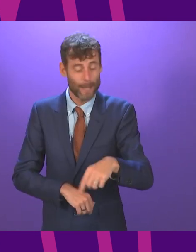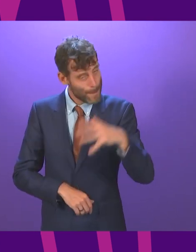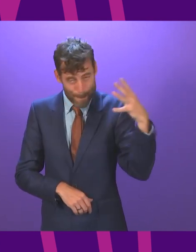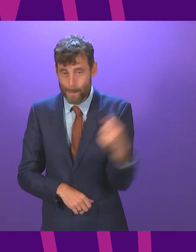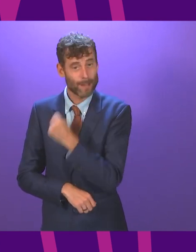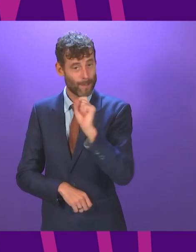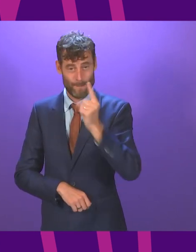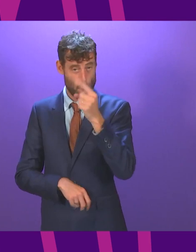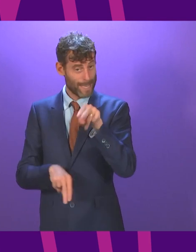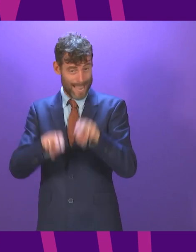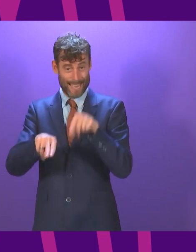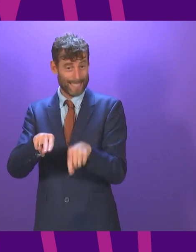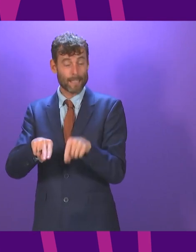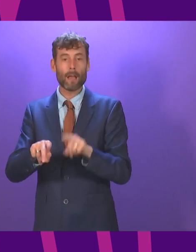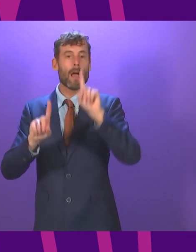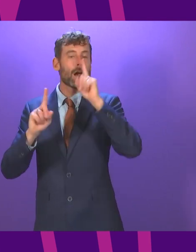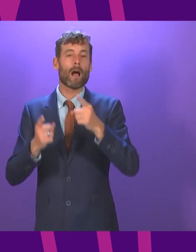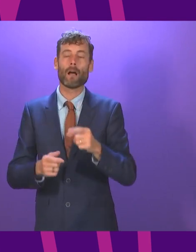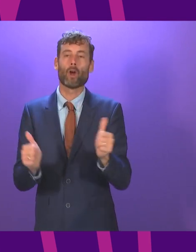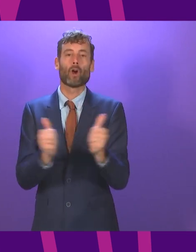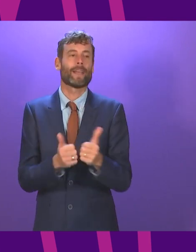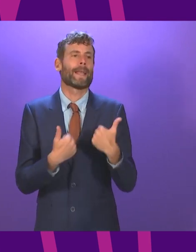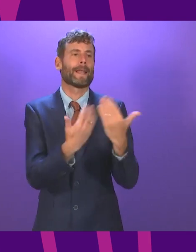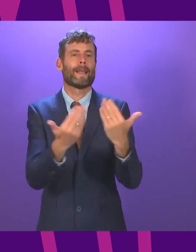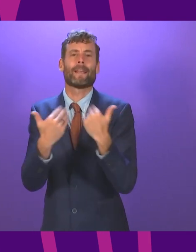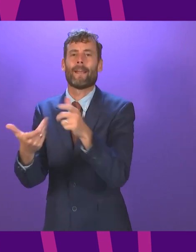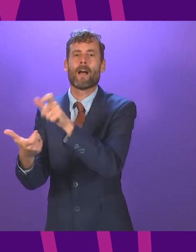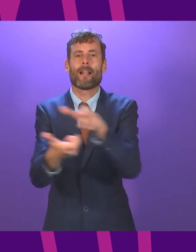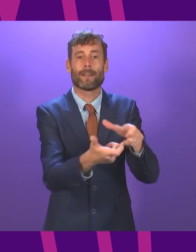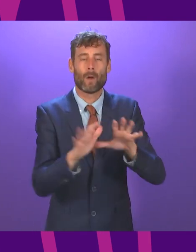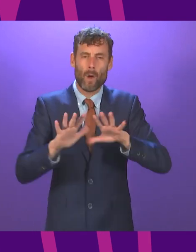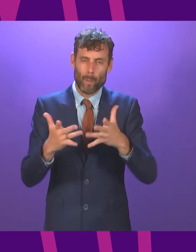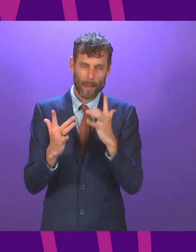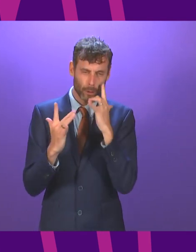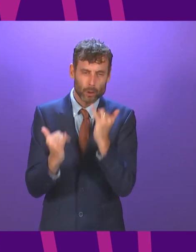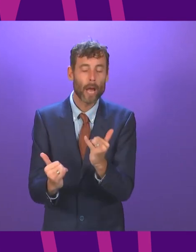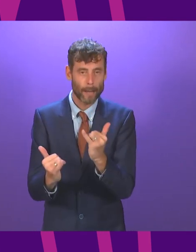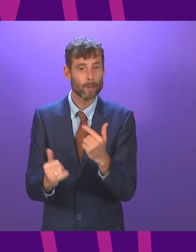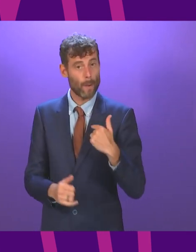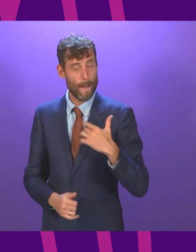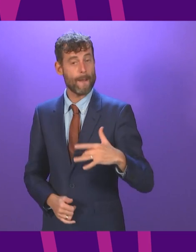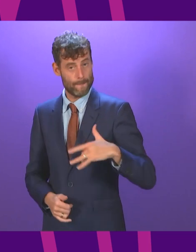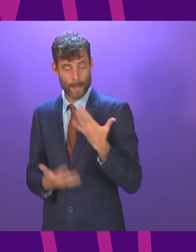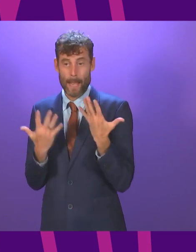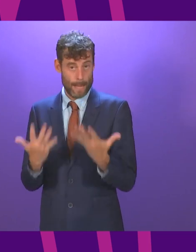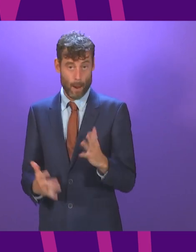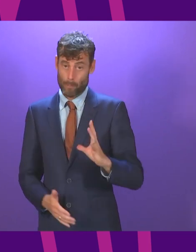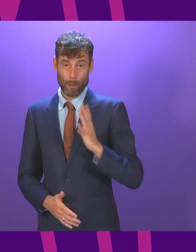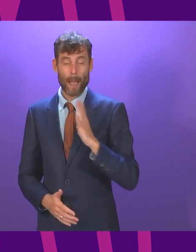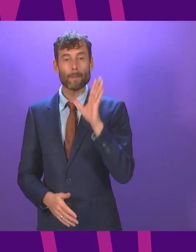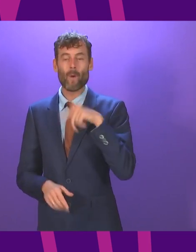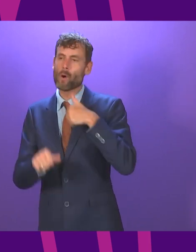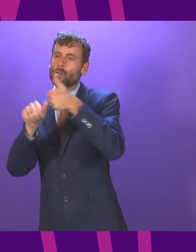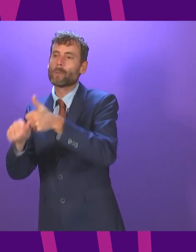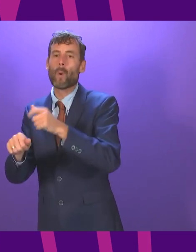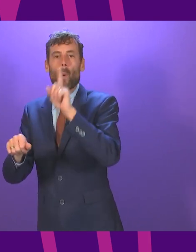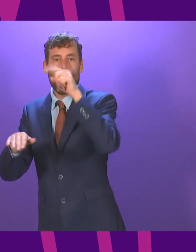terms of energy any more than we can right across our society and I am prepared to challenge my long-held views to make sure we are